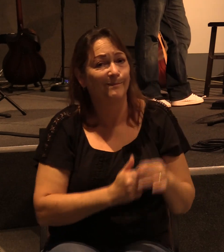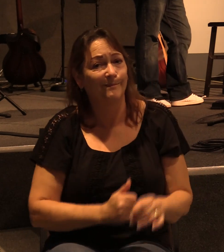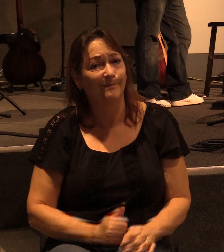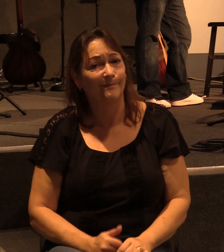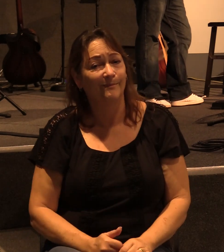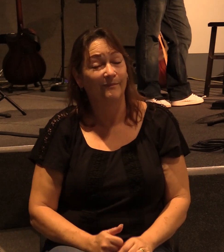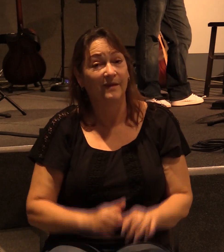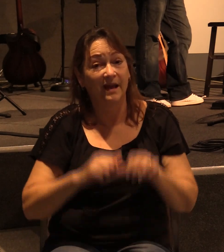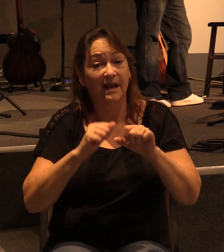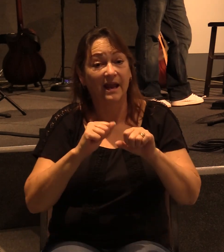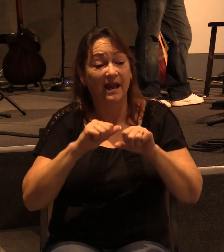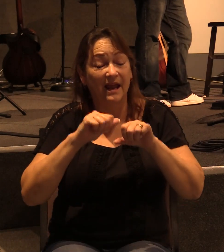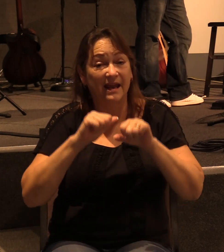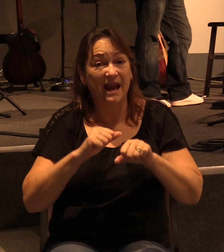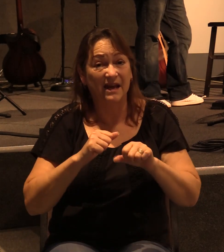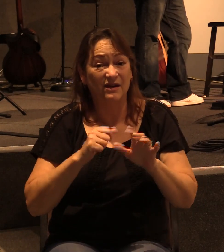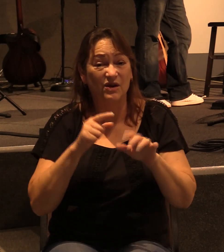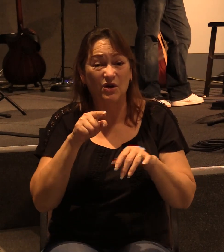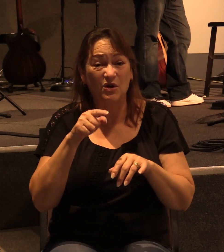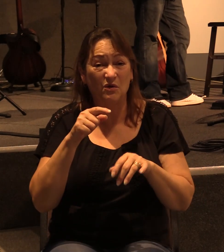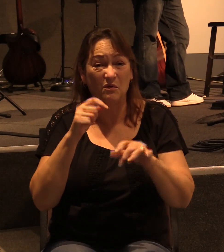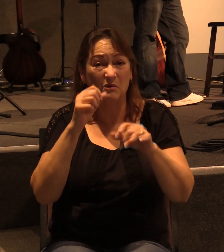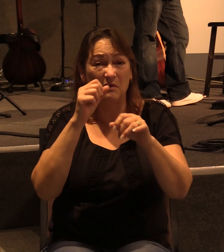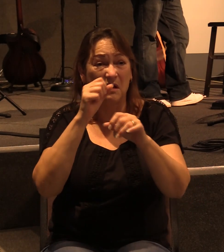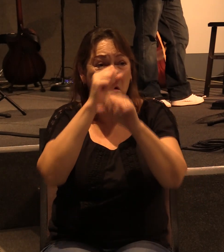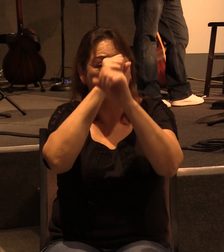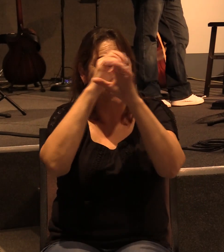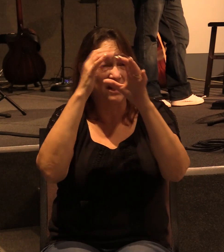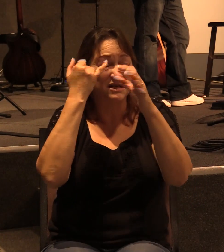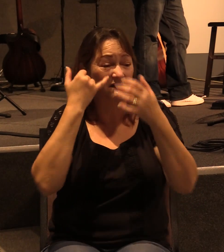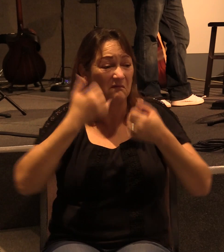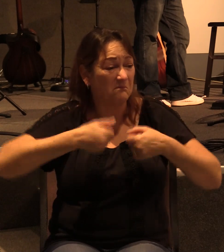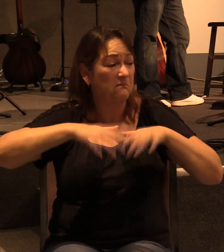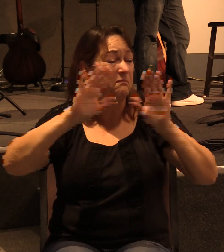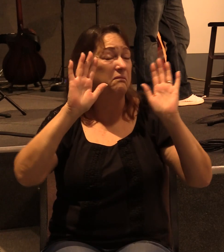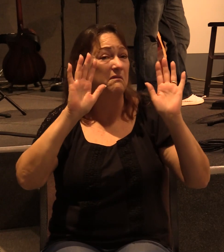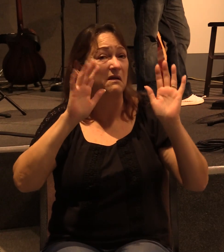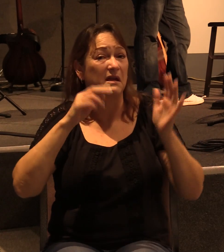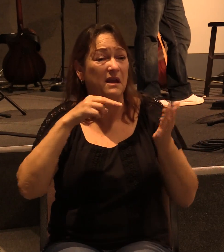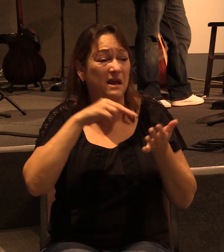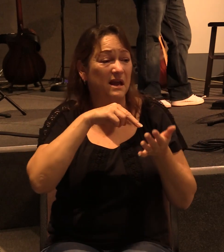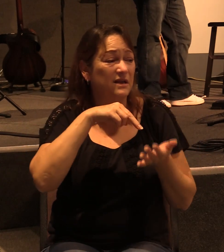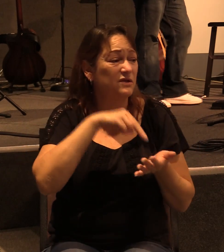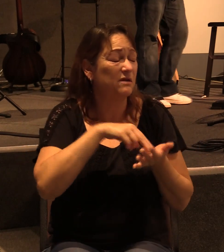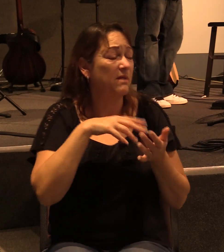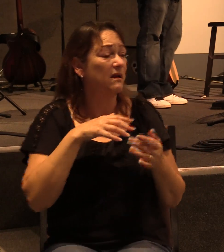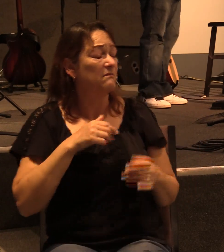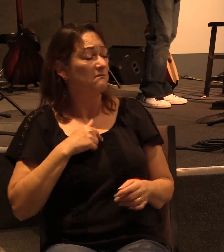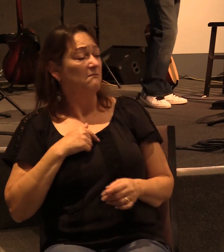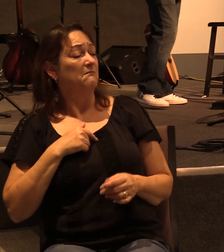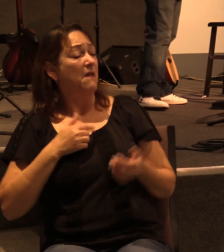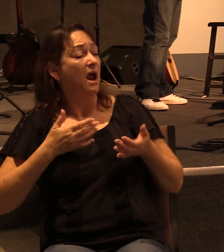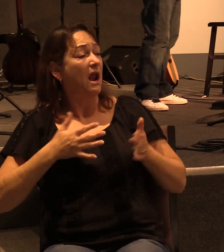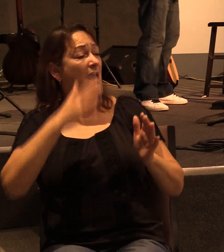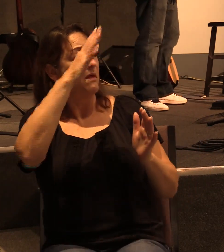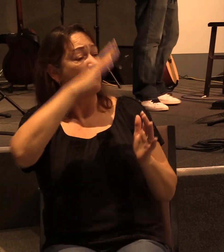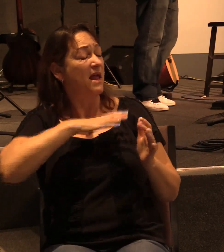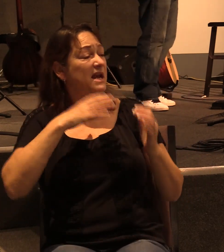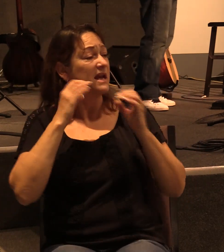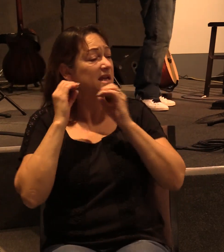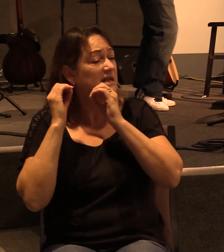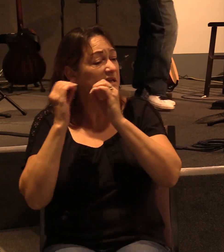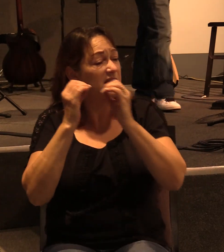Could you imagine if he did give in? If he decided to stand back and let these men teach